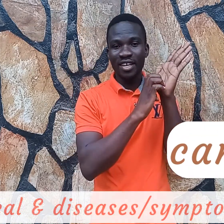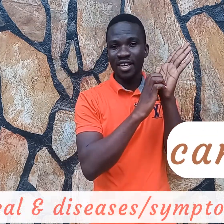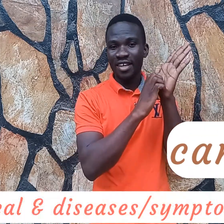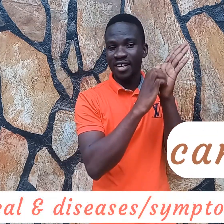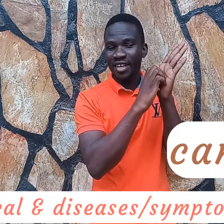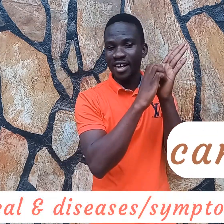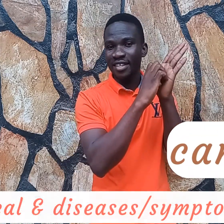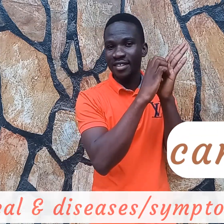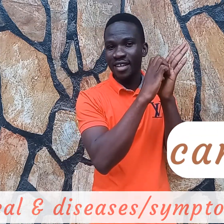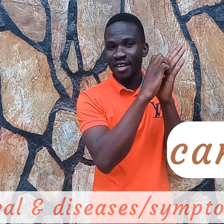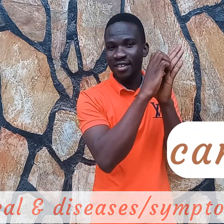cancer